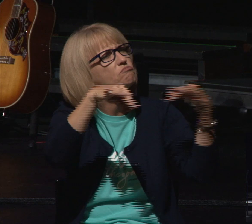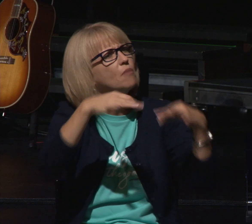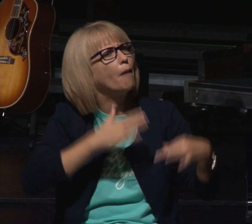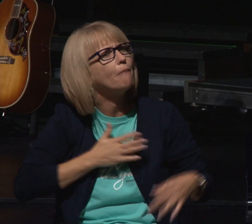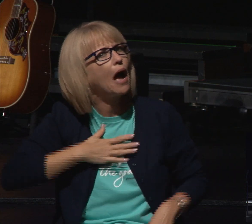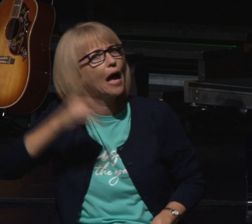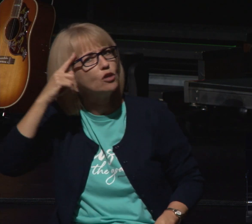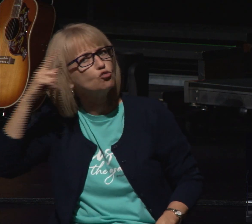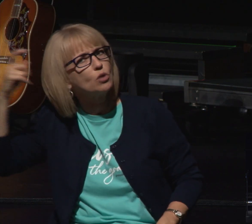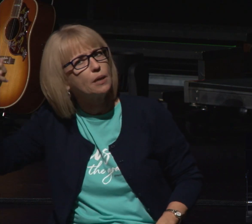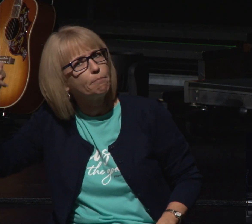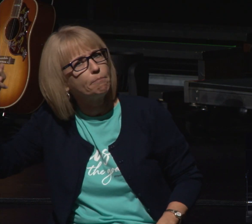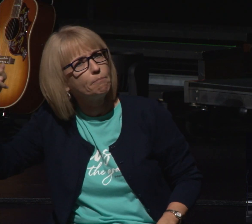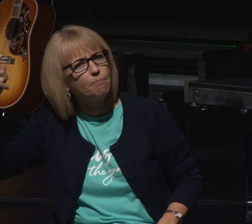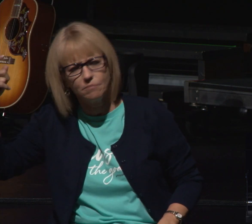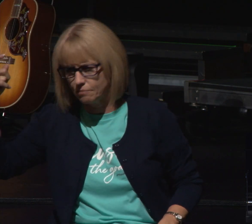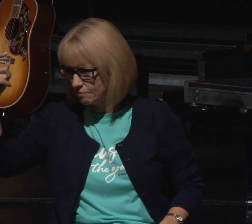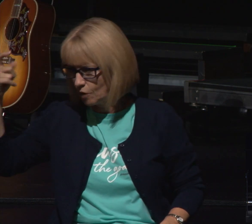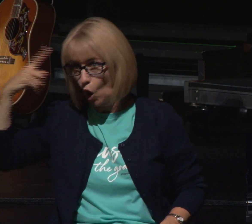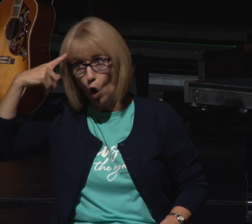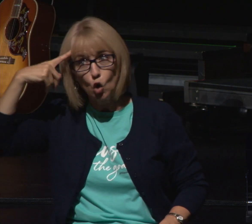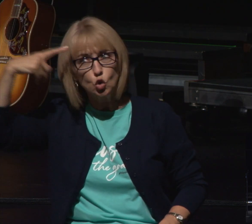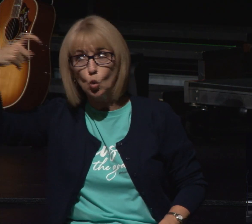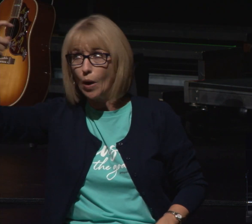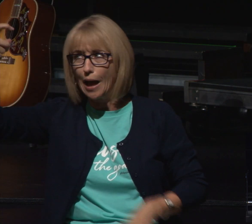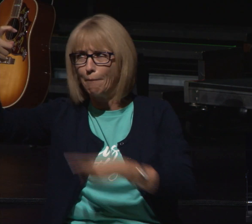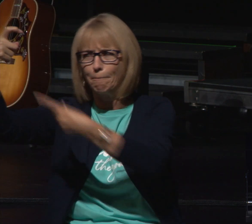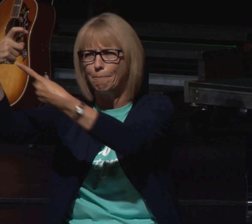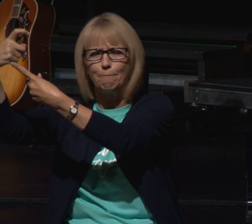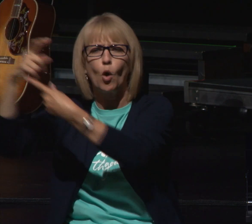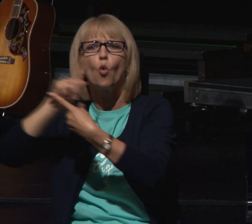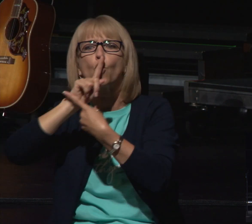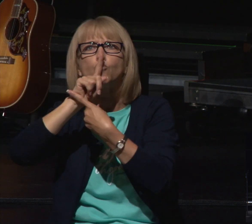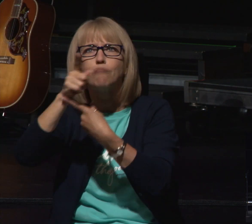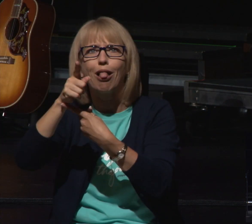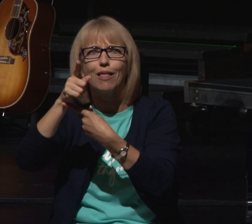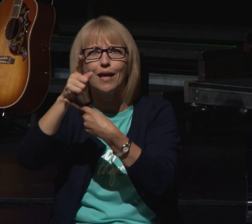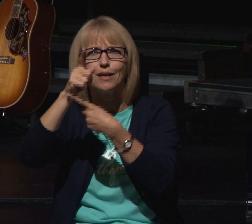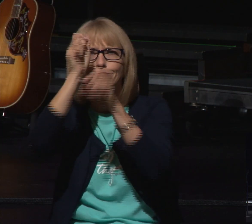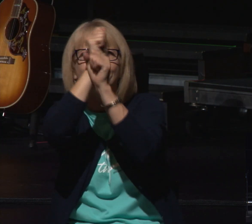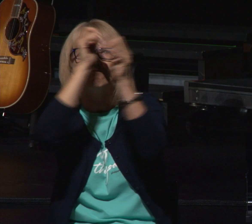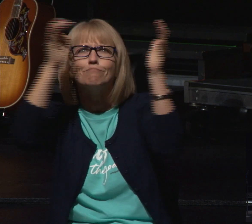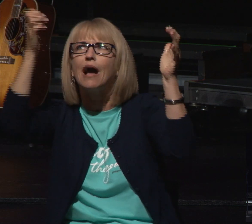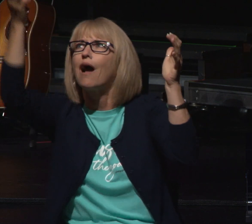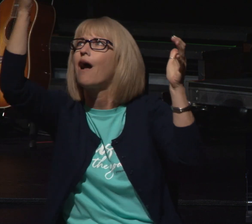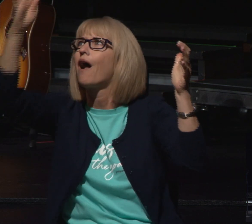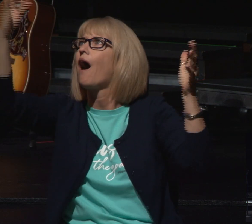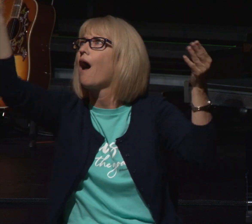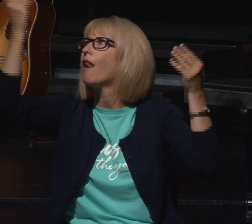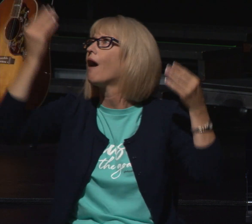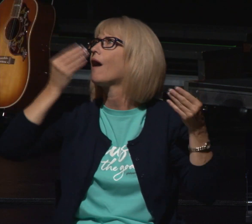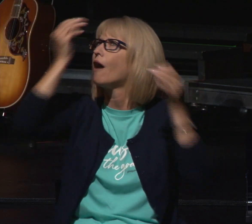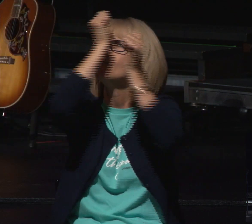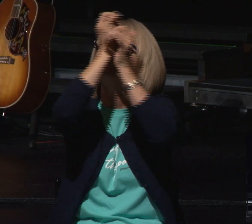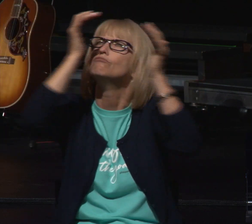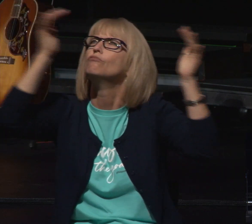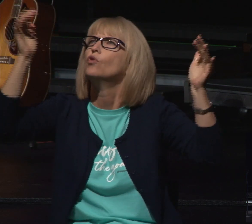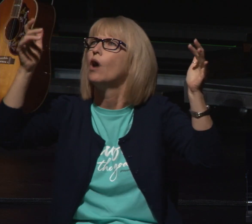the more now this dream seems to be a vision from God so God has put this vision in him that says this